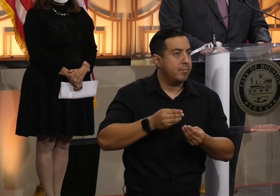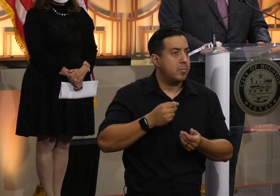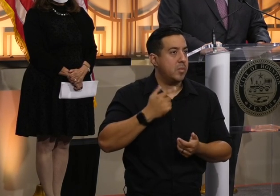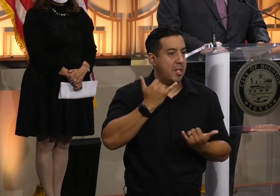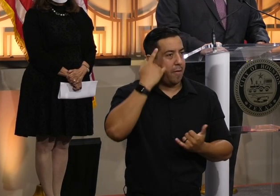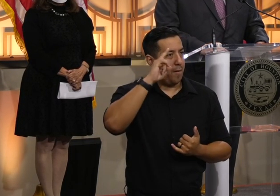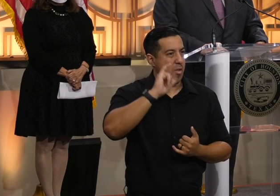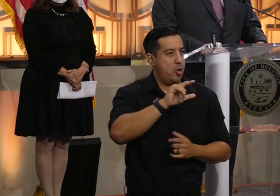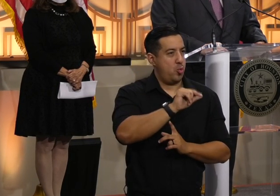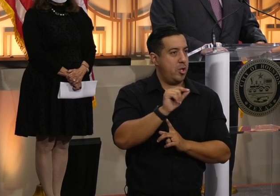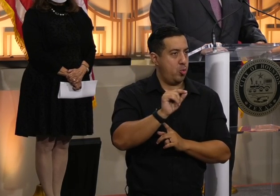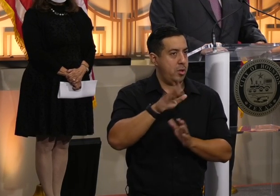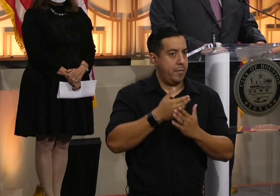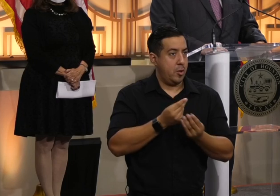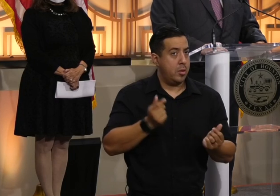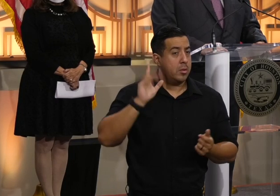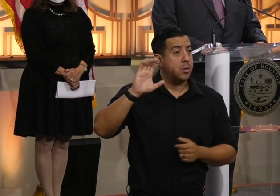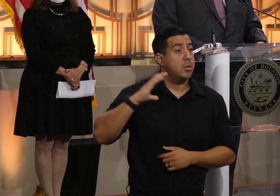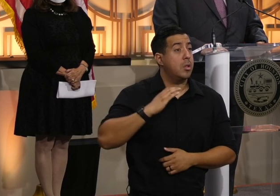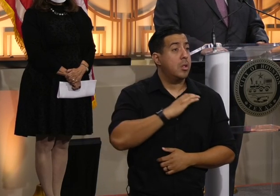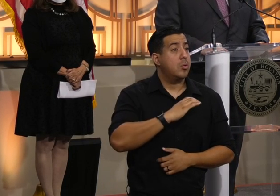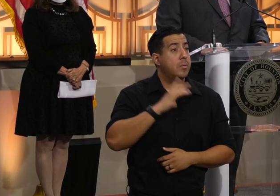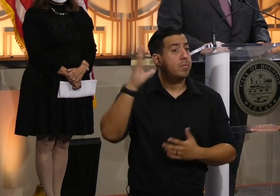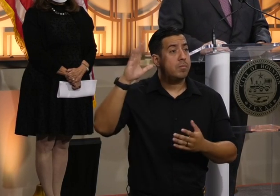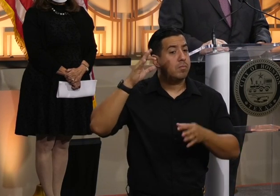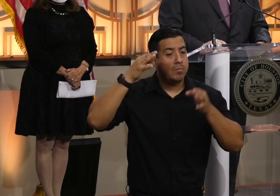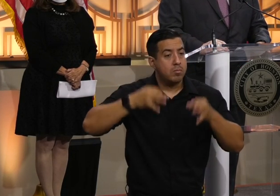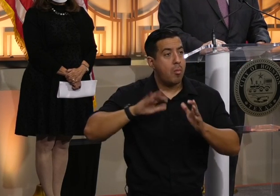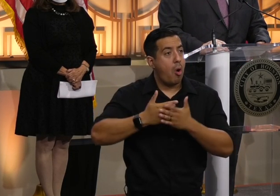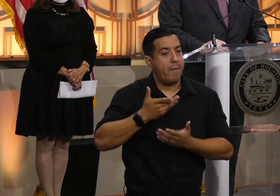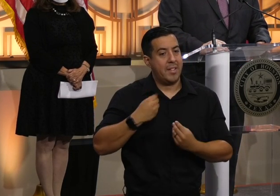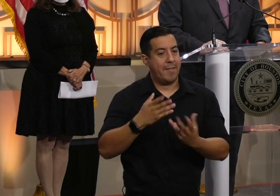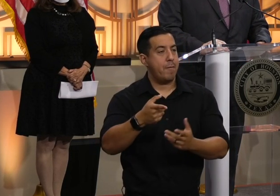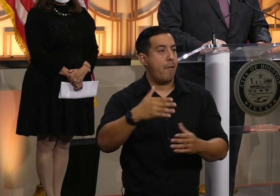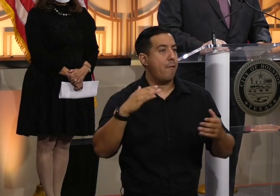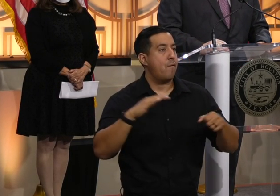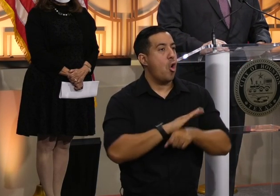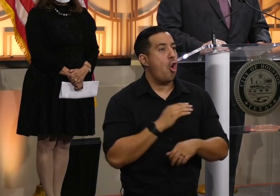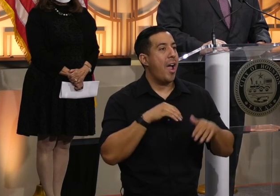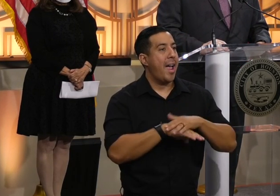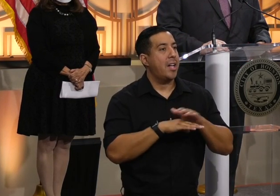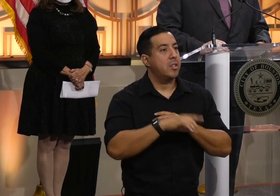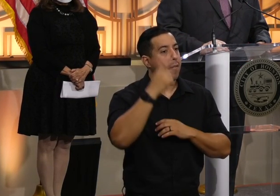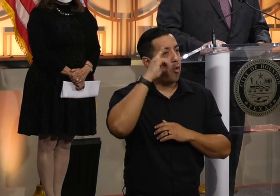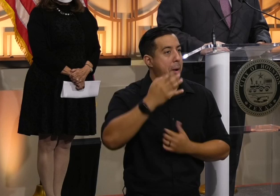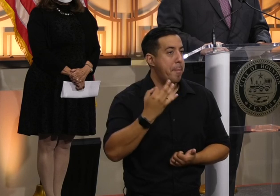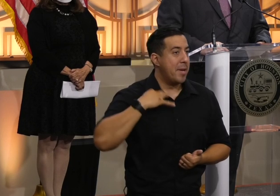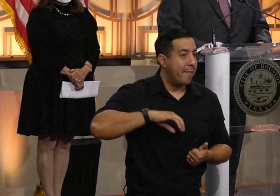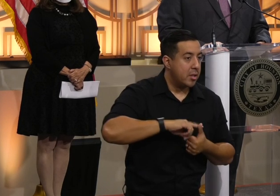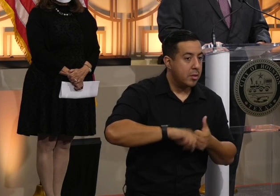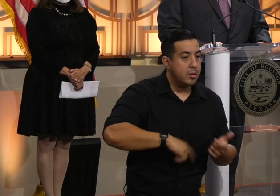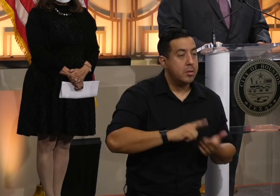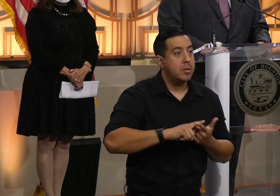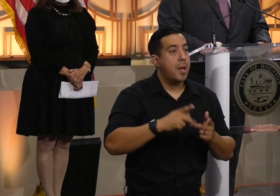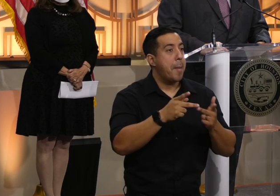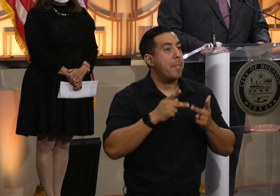resolution, Congress approved a measure that provides Afghan evacuees full access to resettlement benefits, including reception